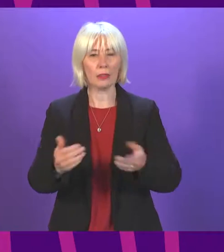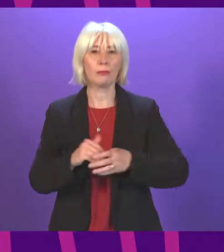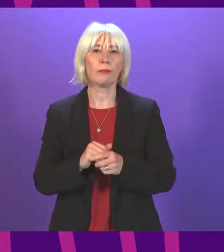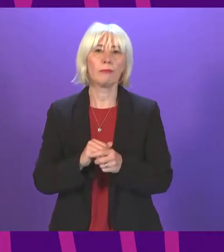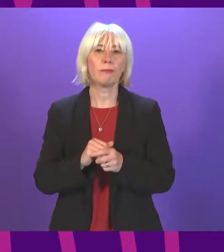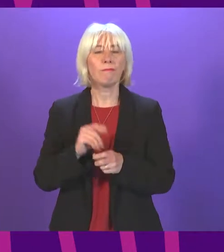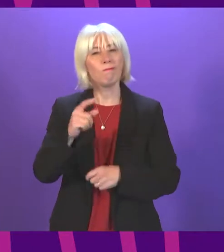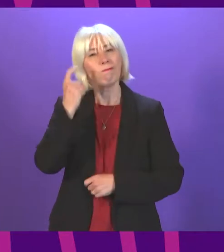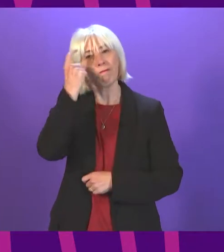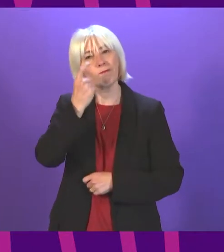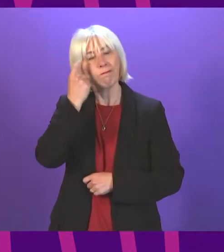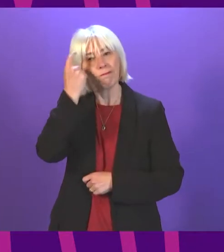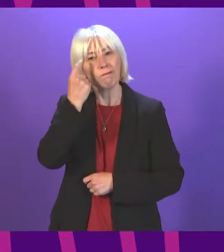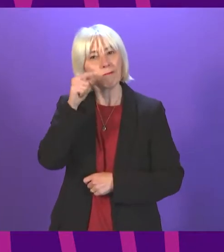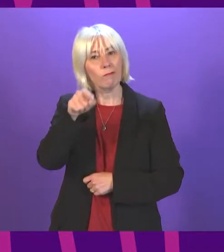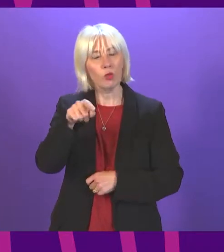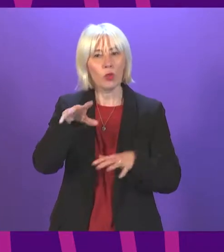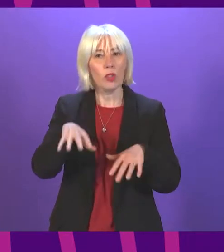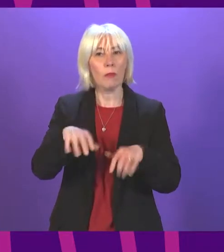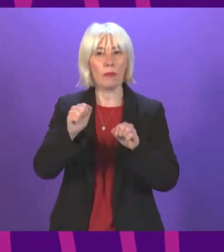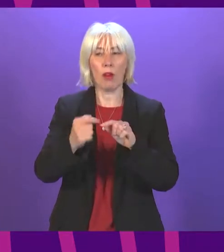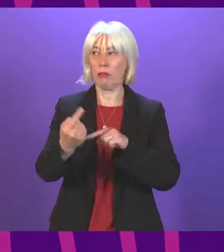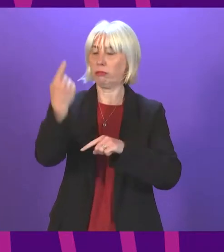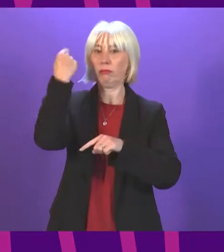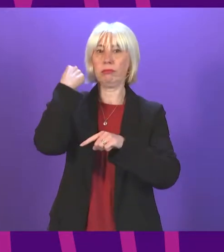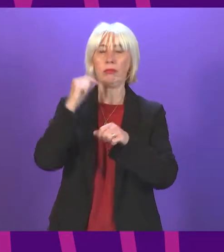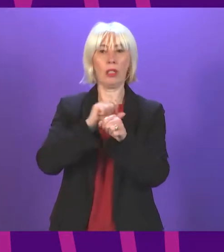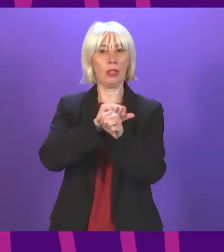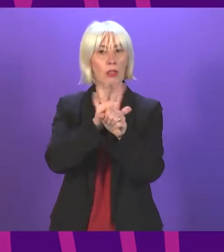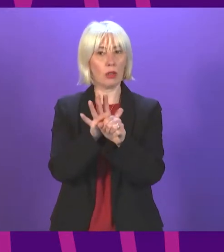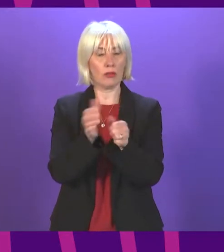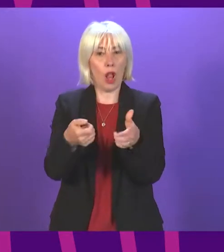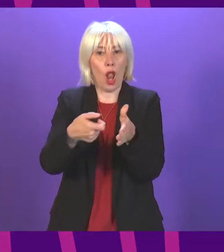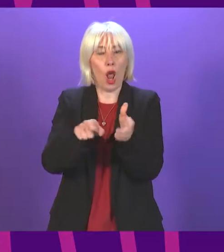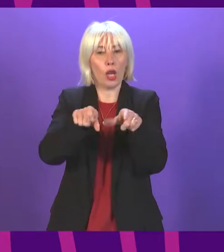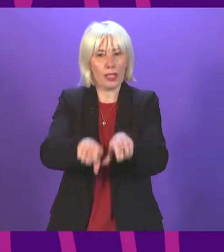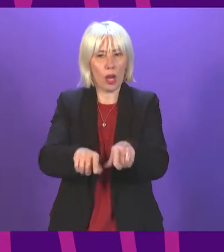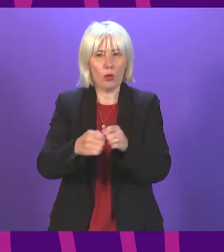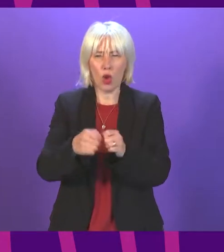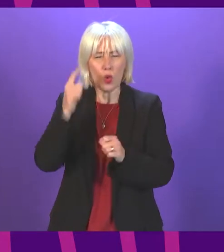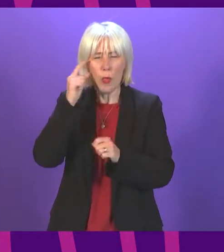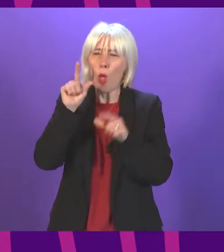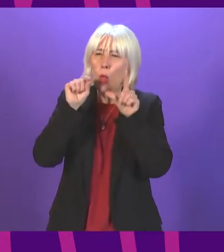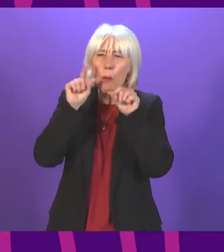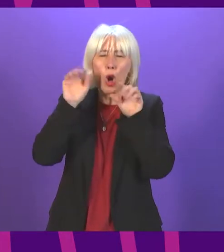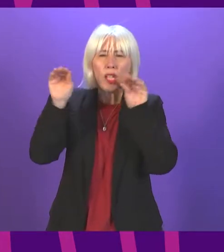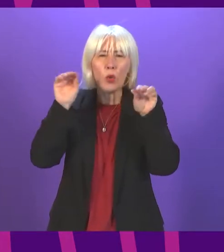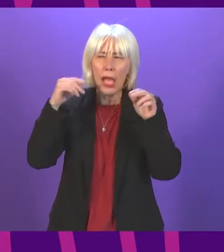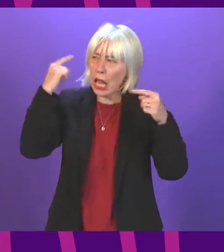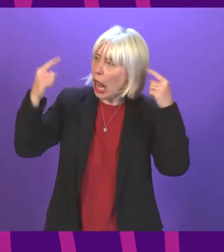YOU WERE SOMEONE WHO IN THE BEGINNING OF LOCKDOWN NOTICED THAT IT APPEARED THE BIRDS WERE SINGING LOUDER THAN BEFORE.